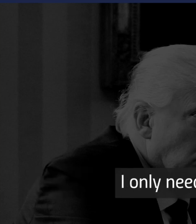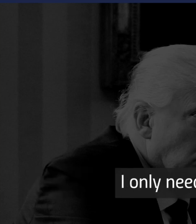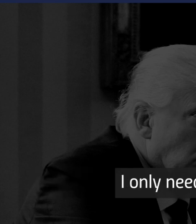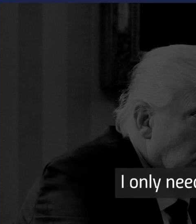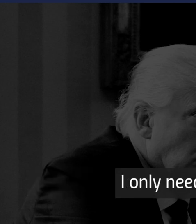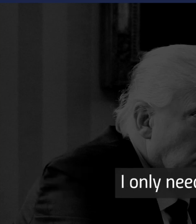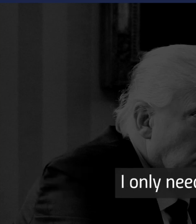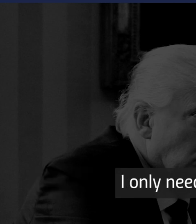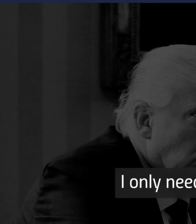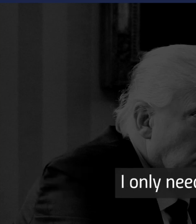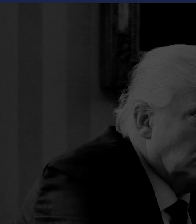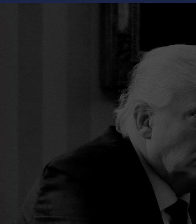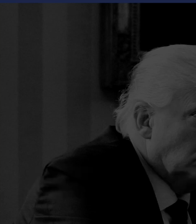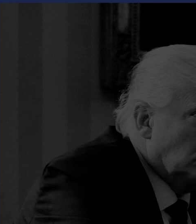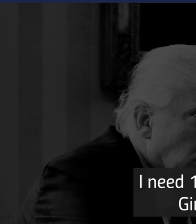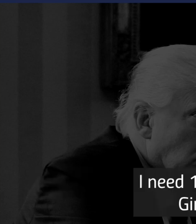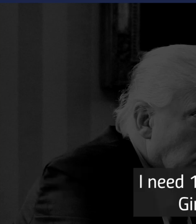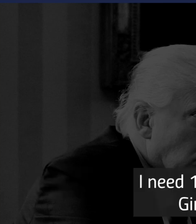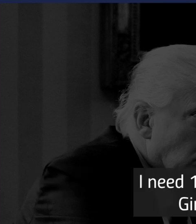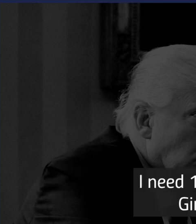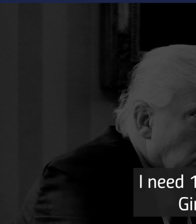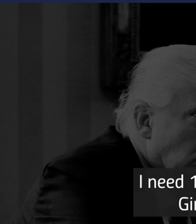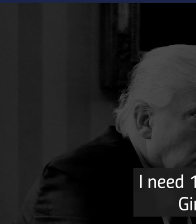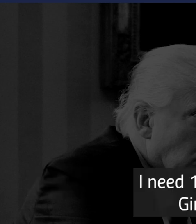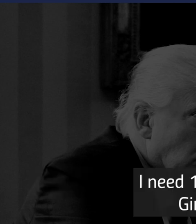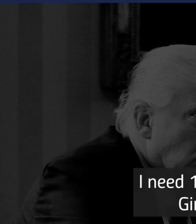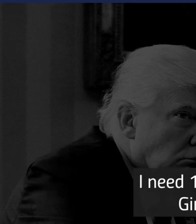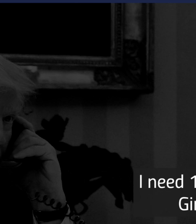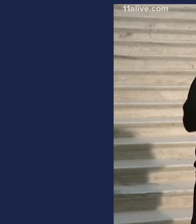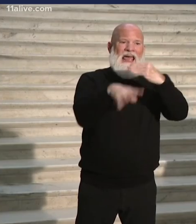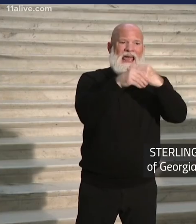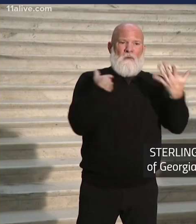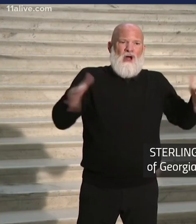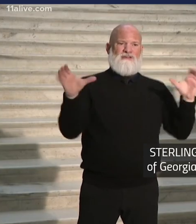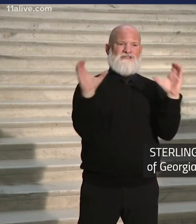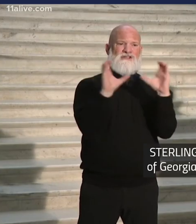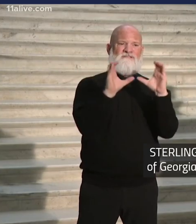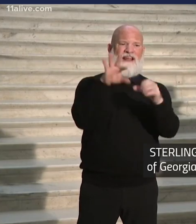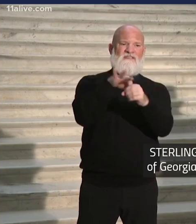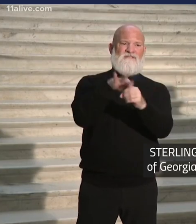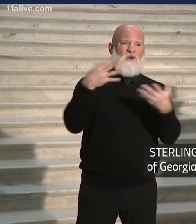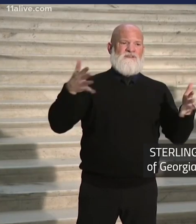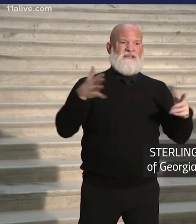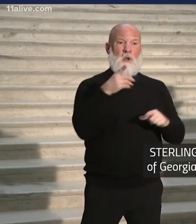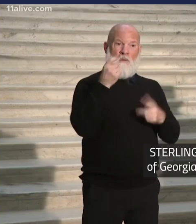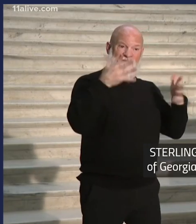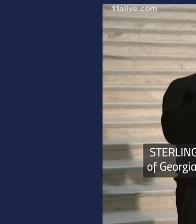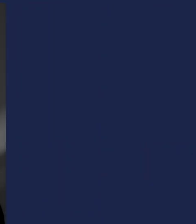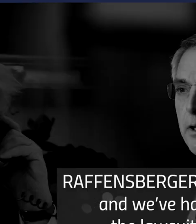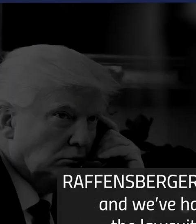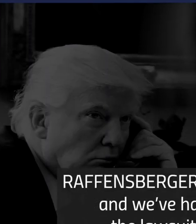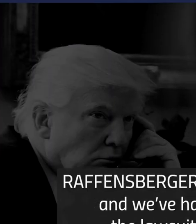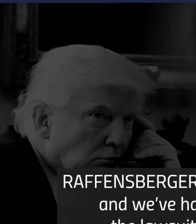folks? I only need 11,000 votes. Fellas, I need 11,000 votes. Give me a break. They have sued the state of Georgia and the secretary of